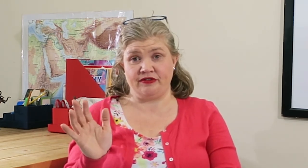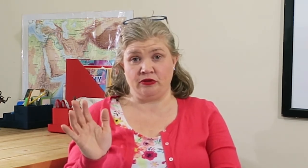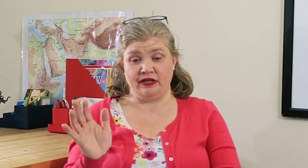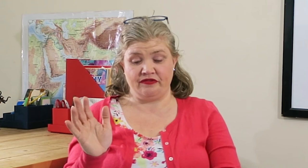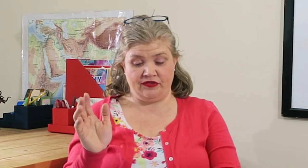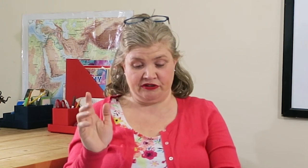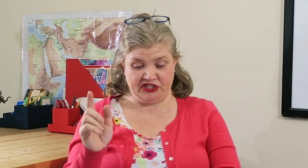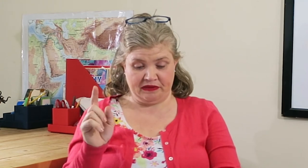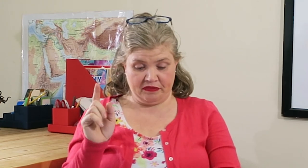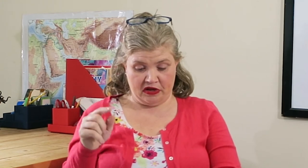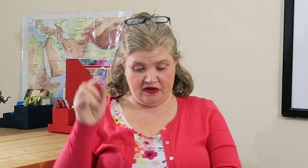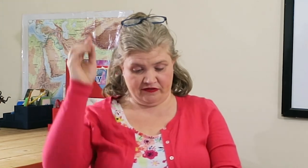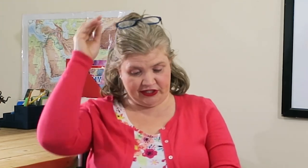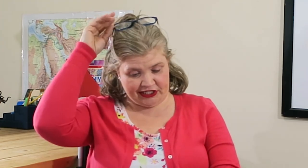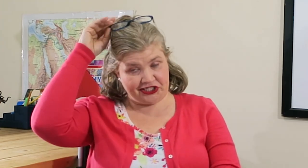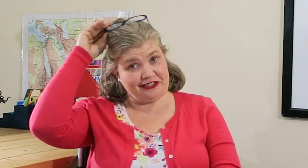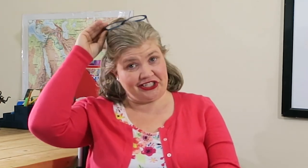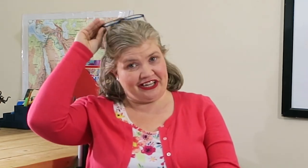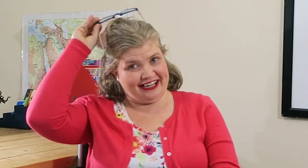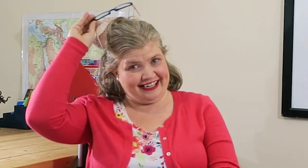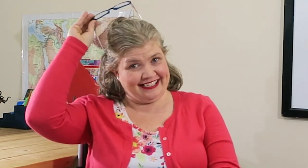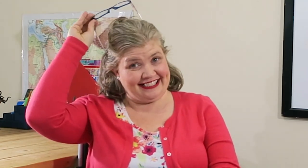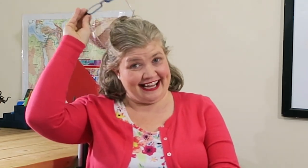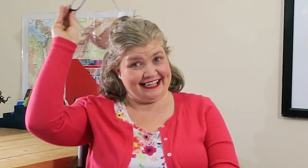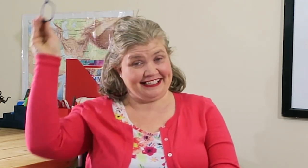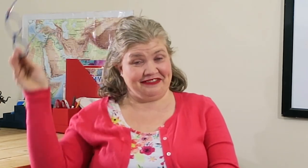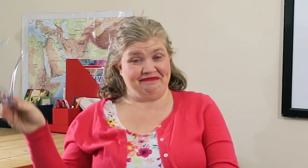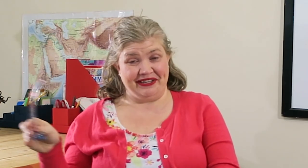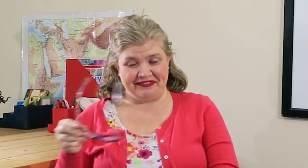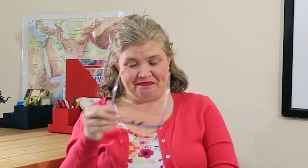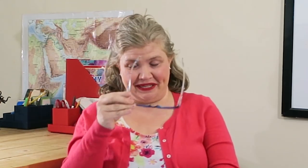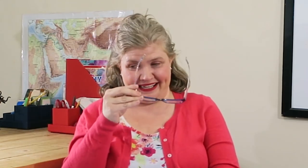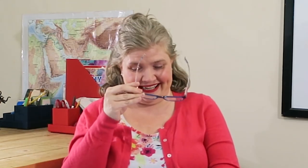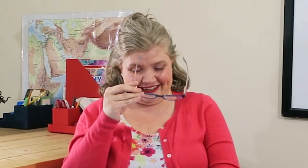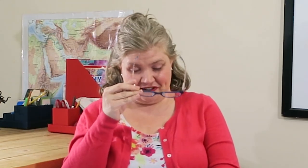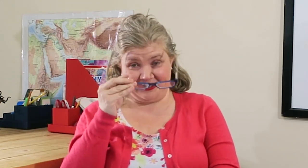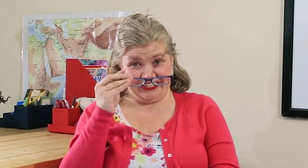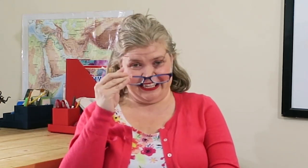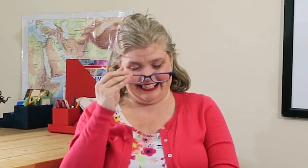a whole lot of energy for such shenanigans as meal planning or cooking.